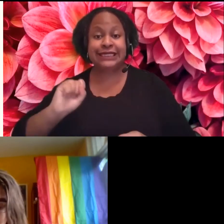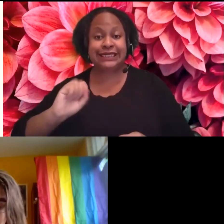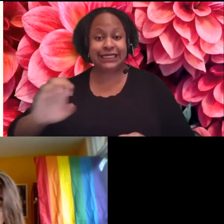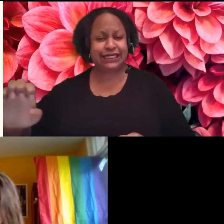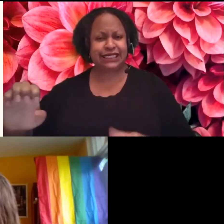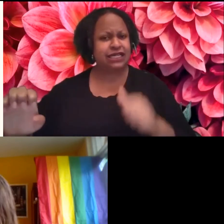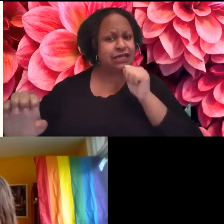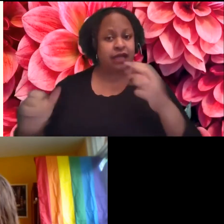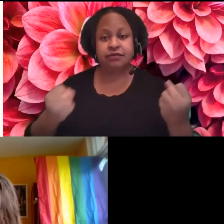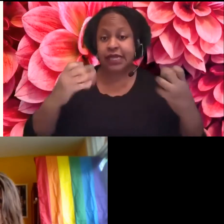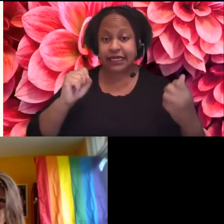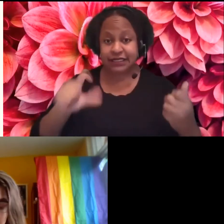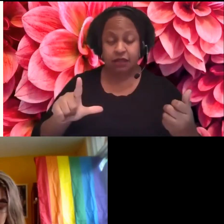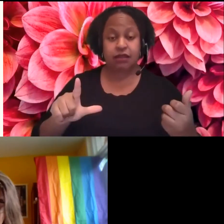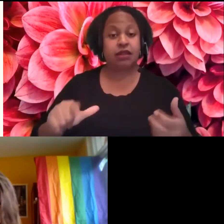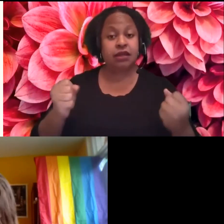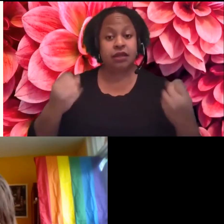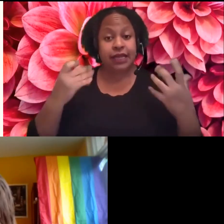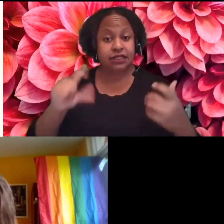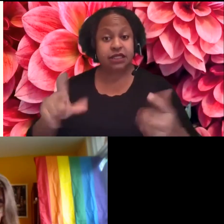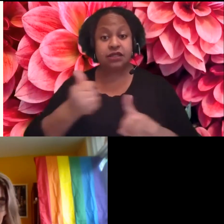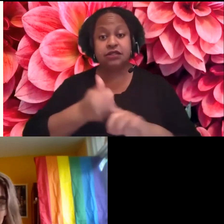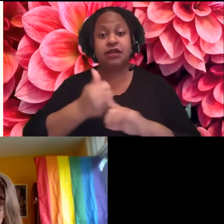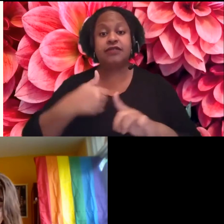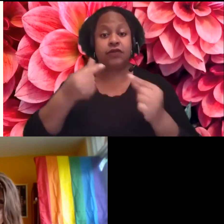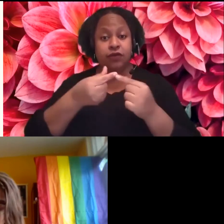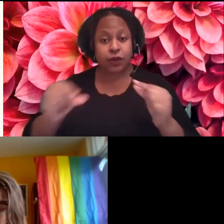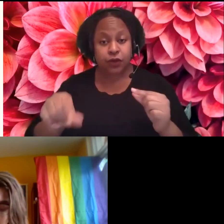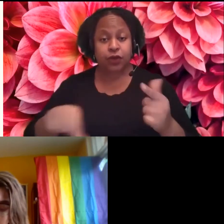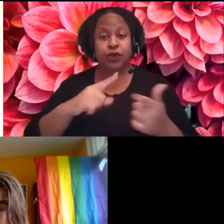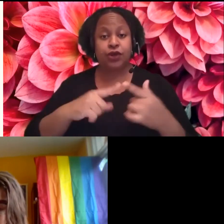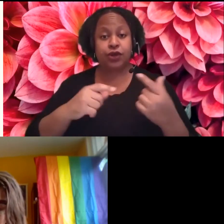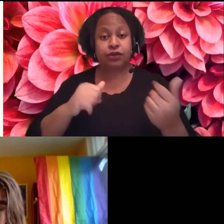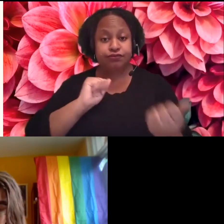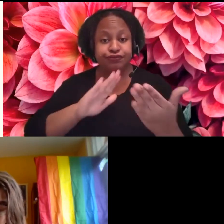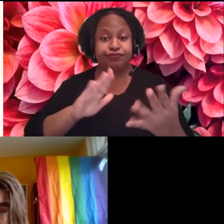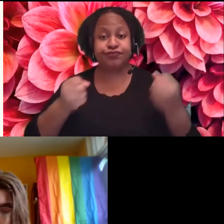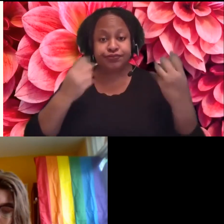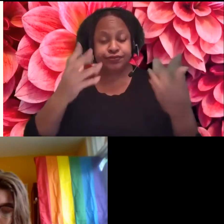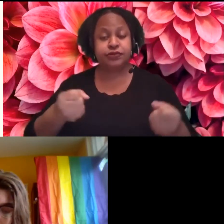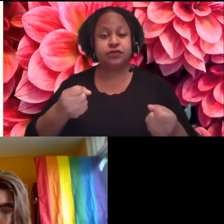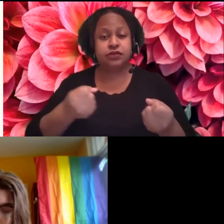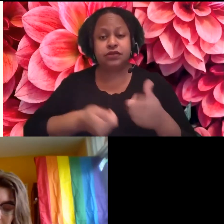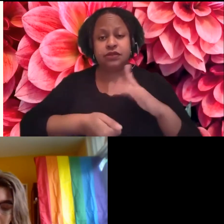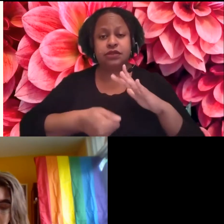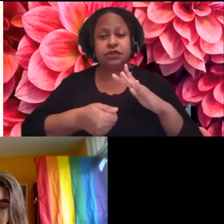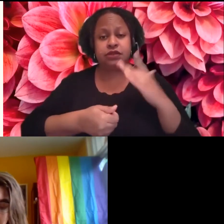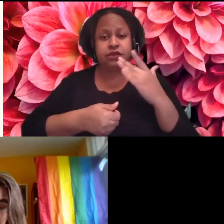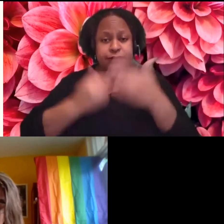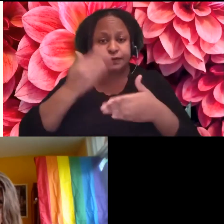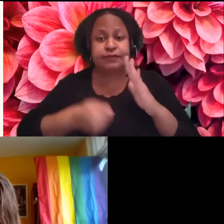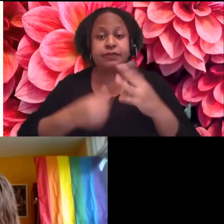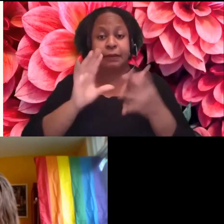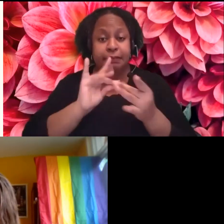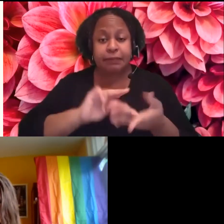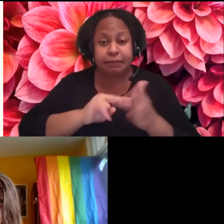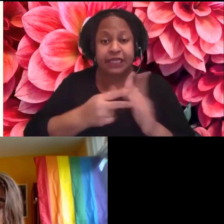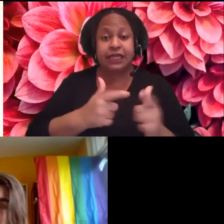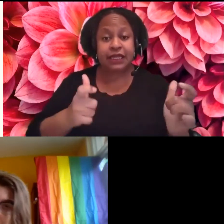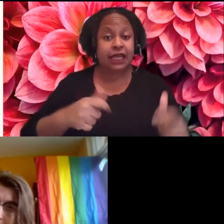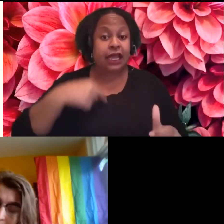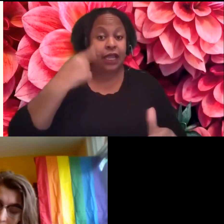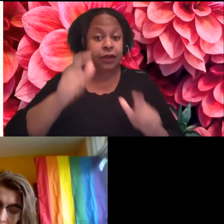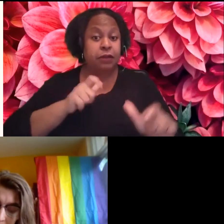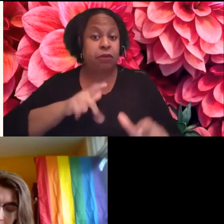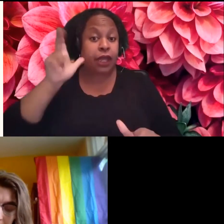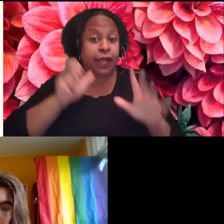uh, ASL has its own grammar, its own conventions, its own ways of communicating nuance that hearing people get from